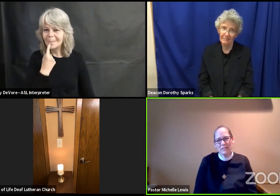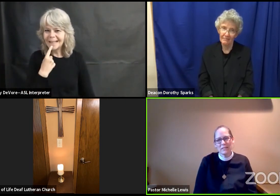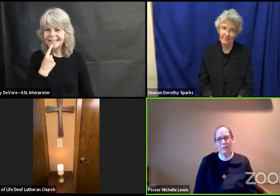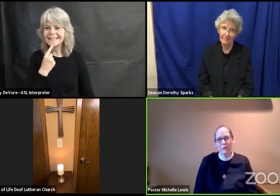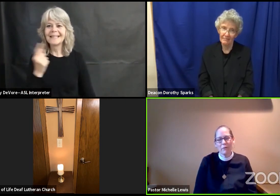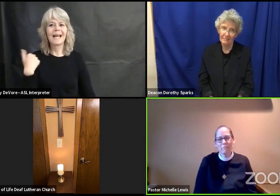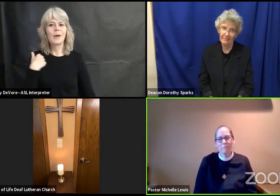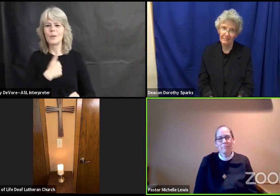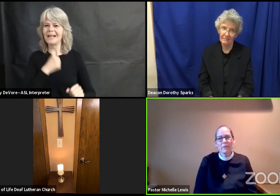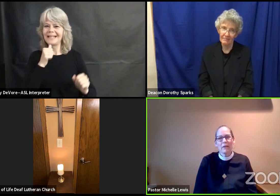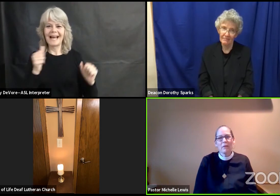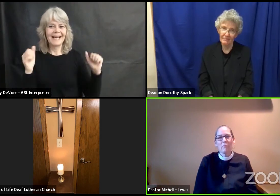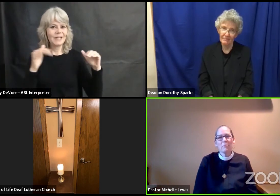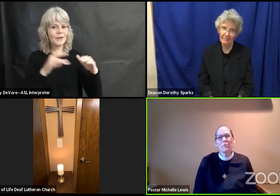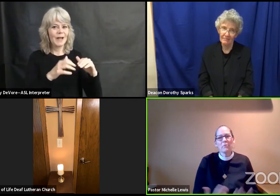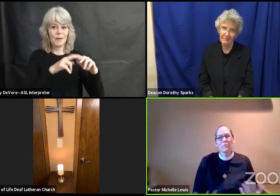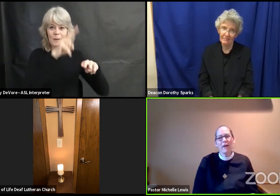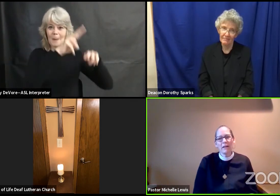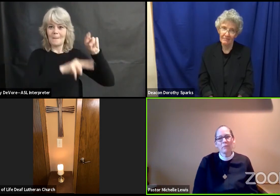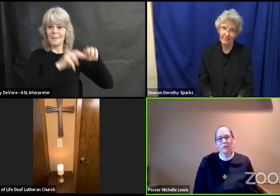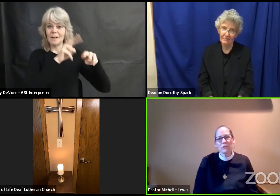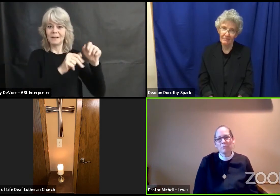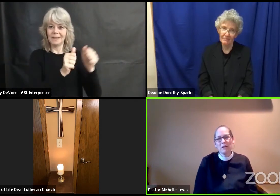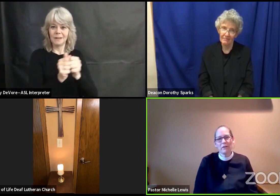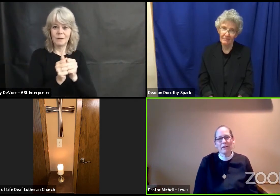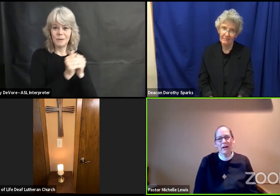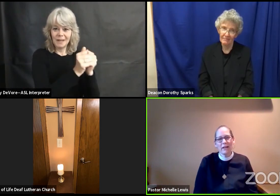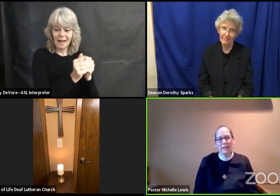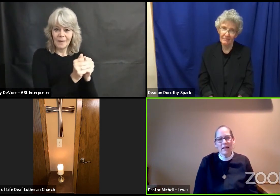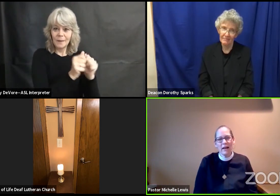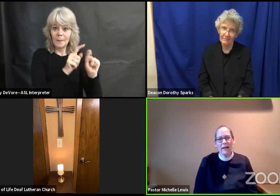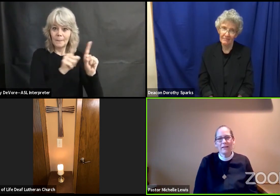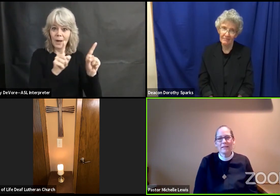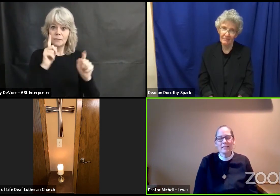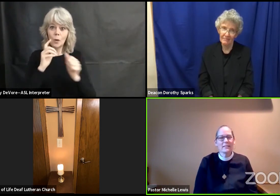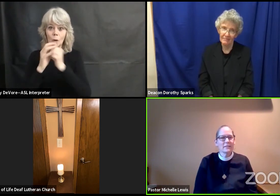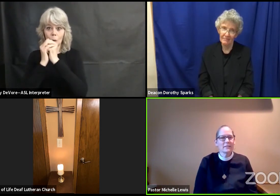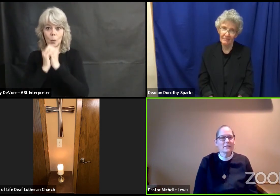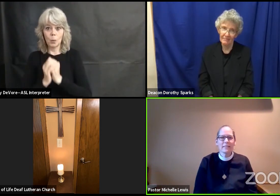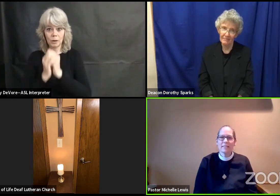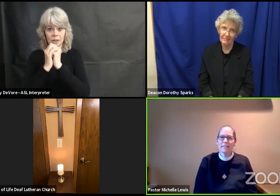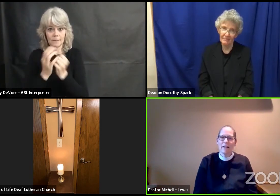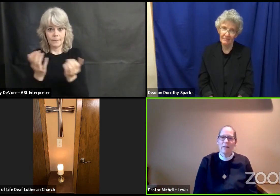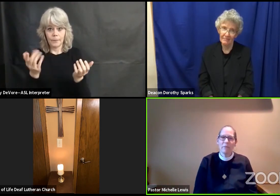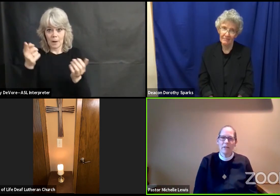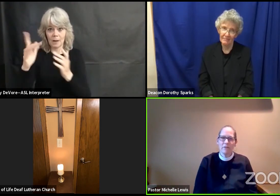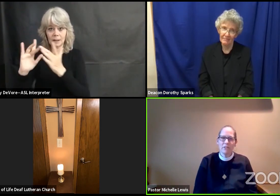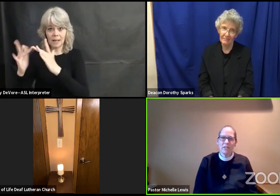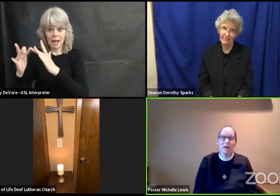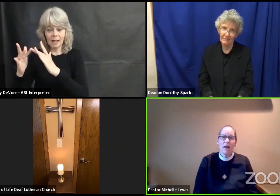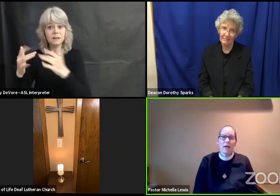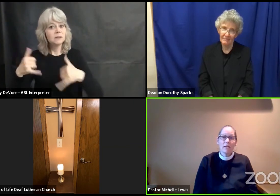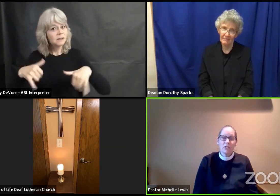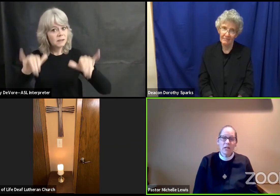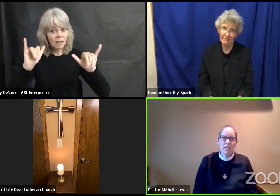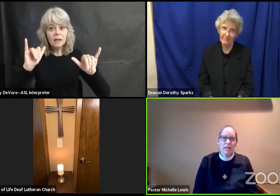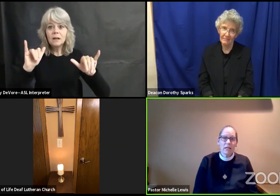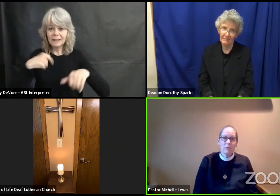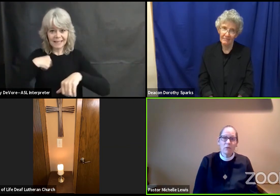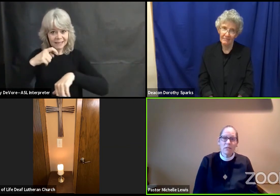together but providing worship here online it still takes us time and energy checking in with